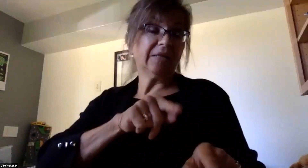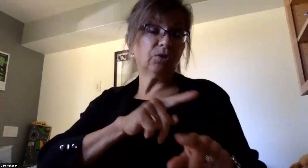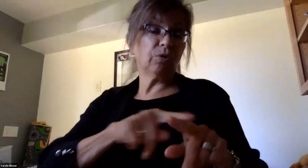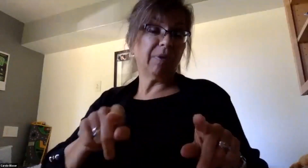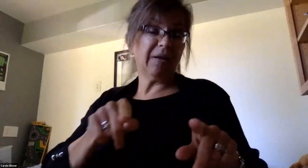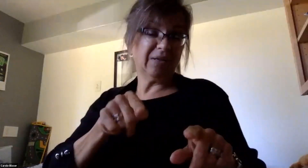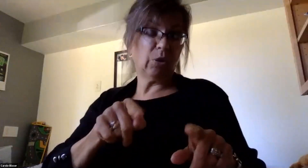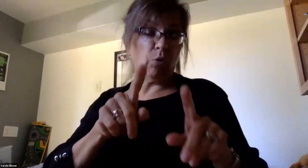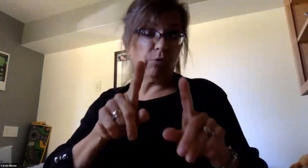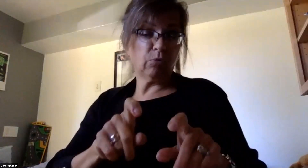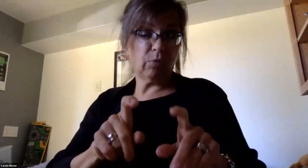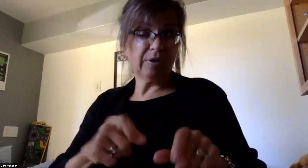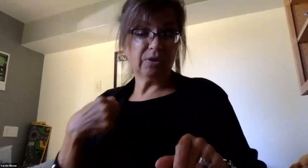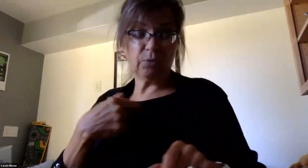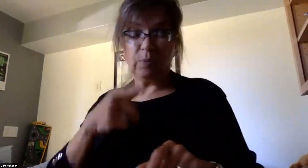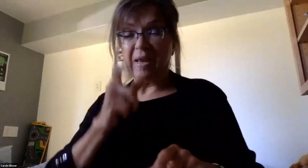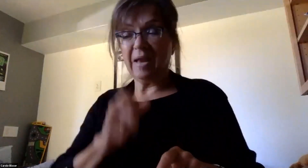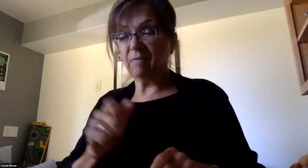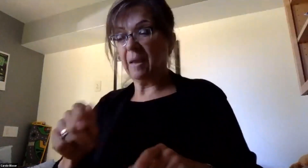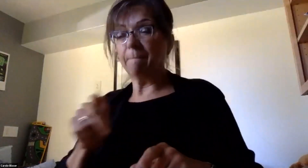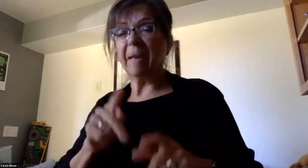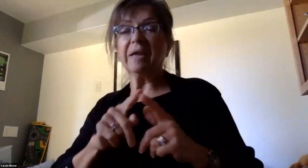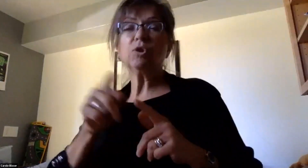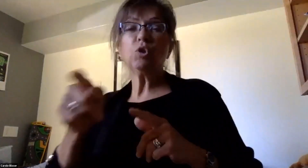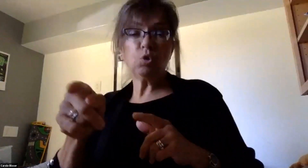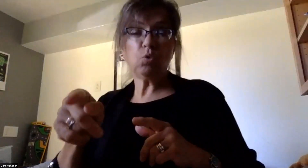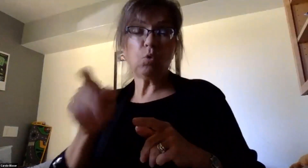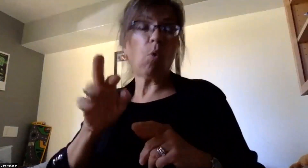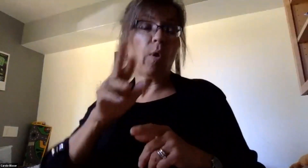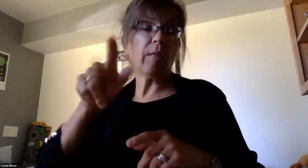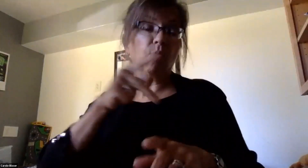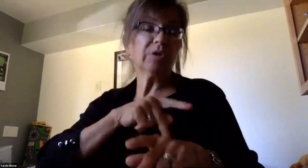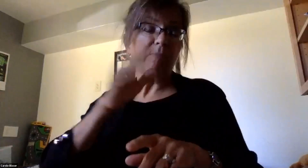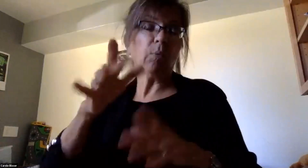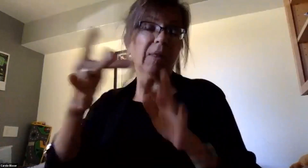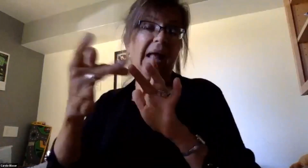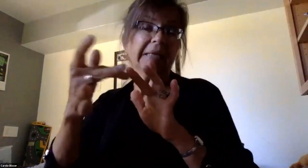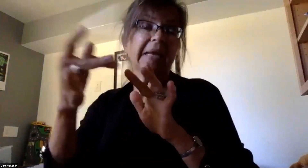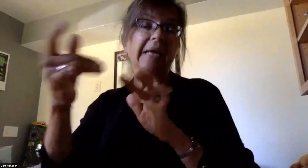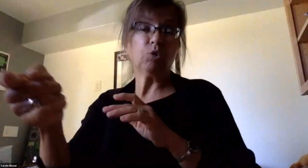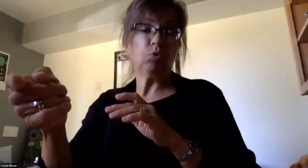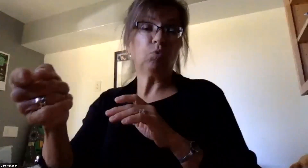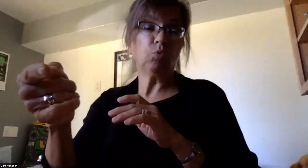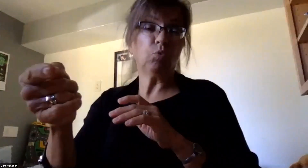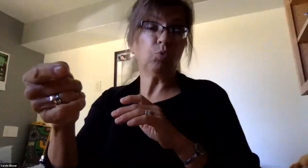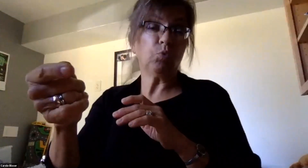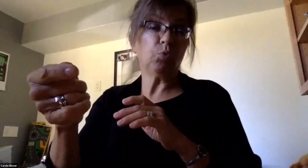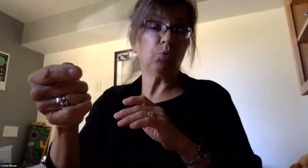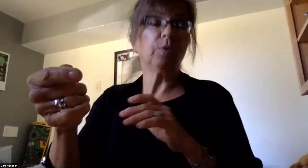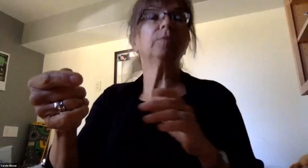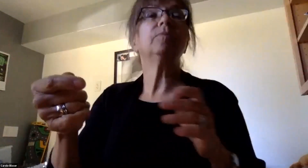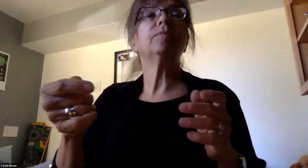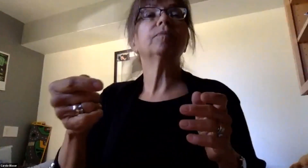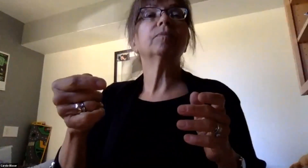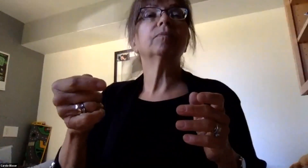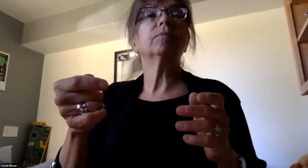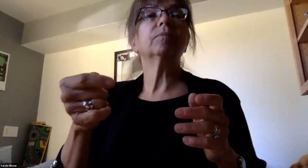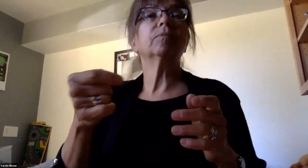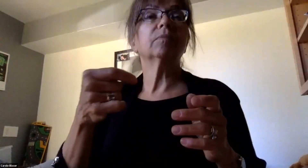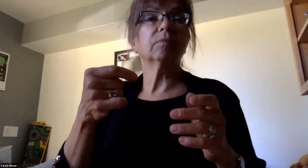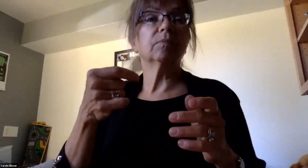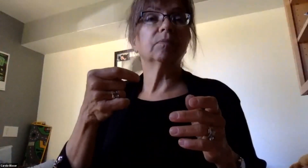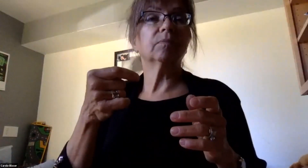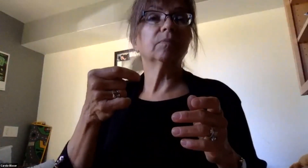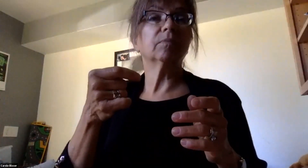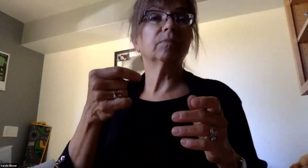questions that we'll have to get back to you or the principals will get back to you. And what I'd like to do at this time